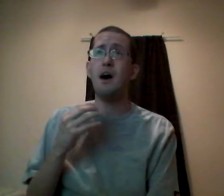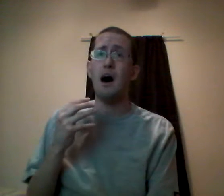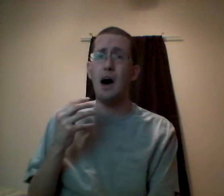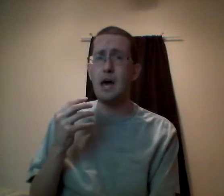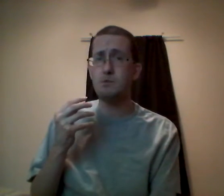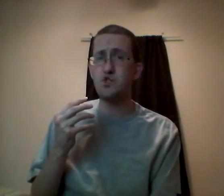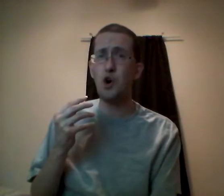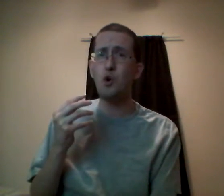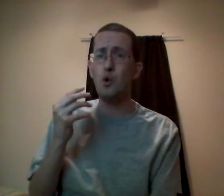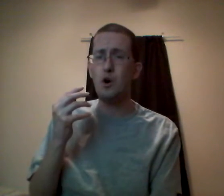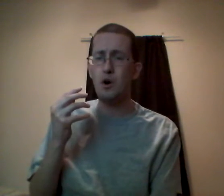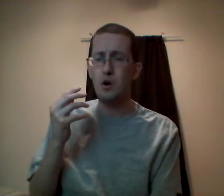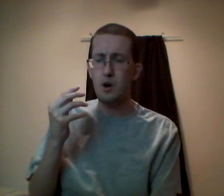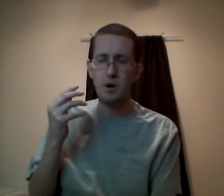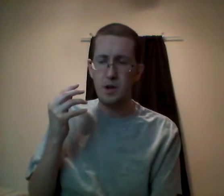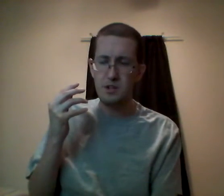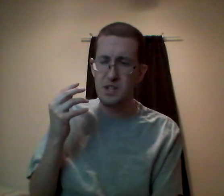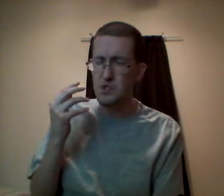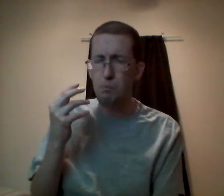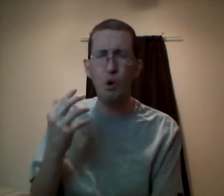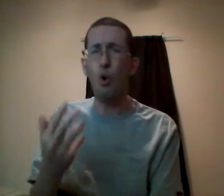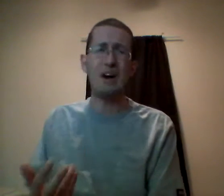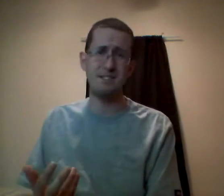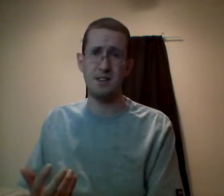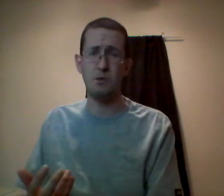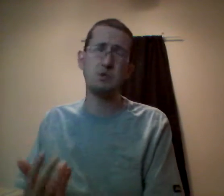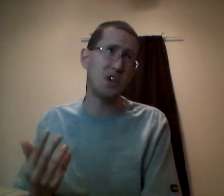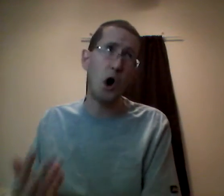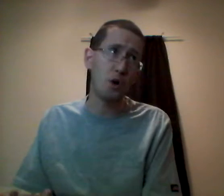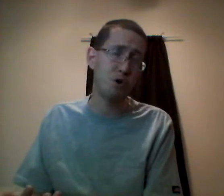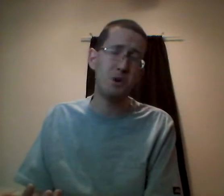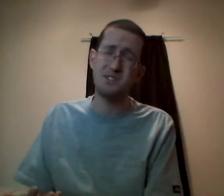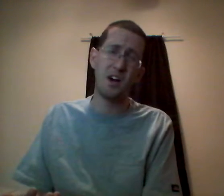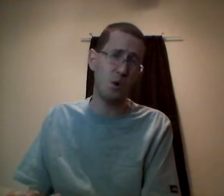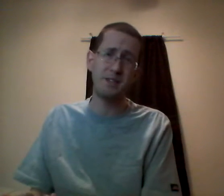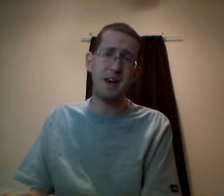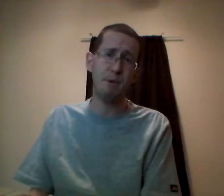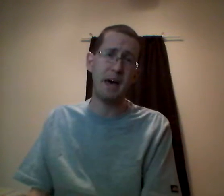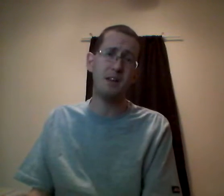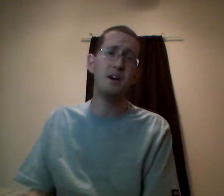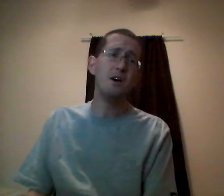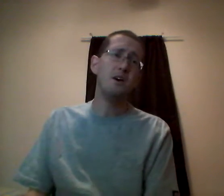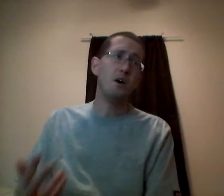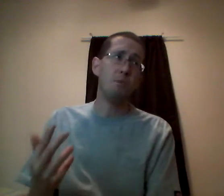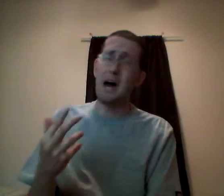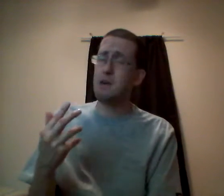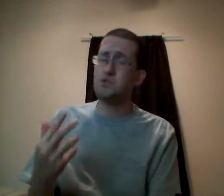I am so disappointed. I won't say heartbroken. It's not quite that bad. But I am